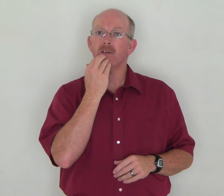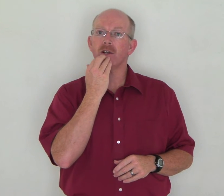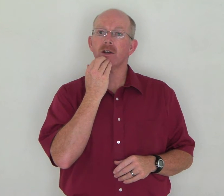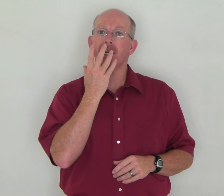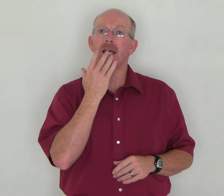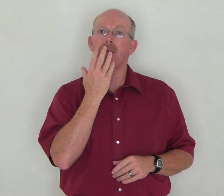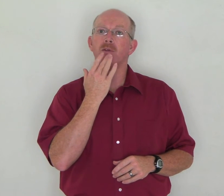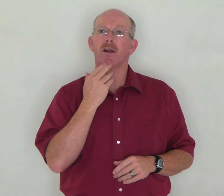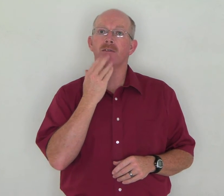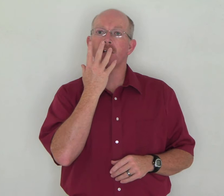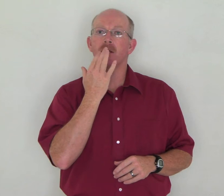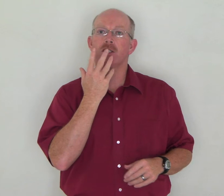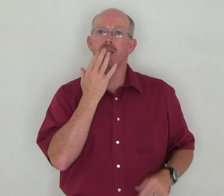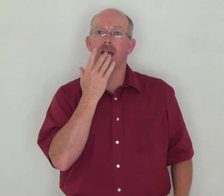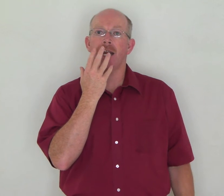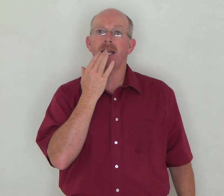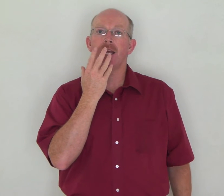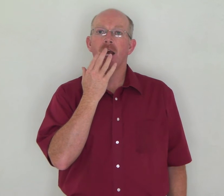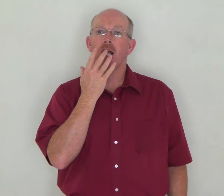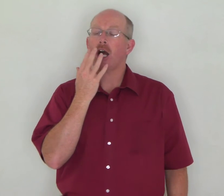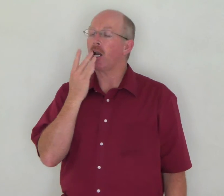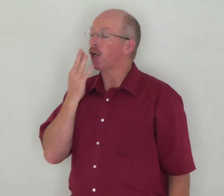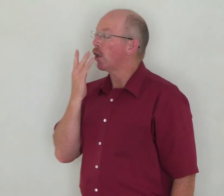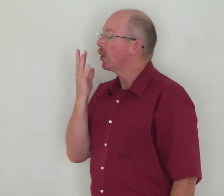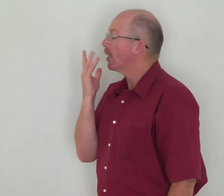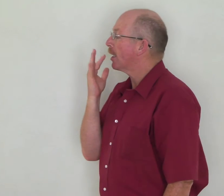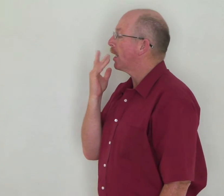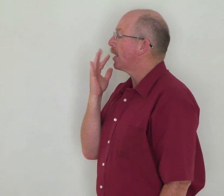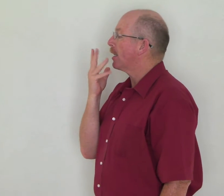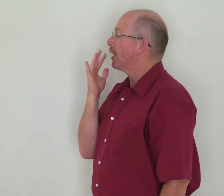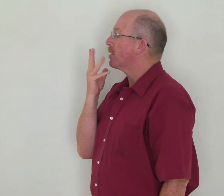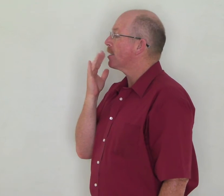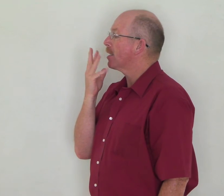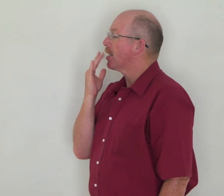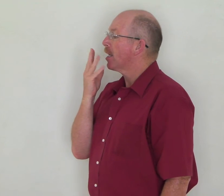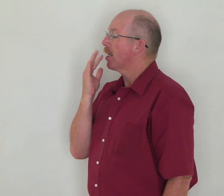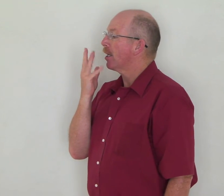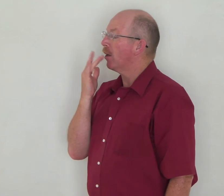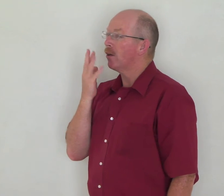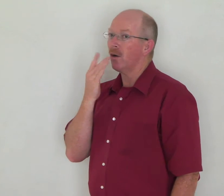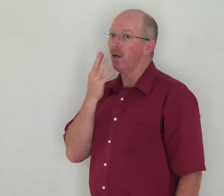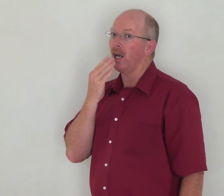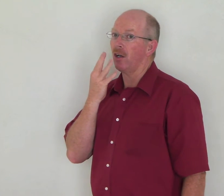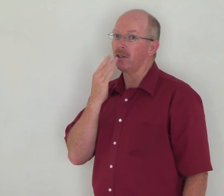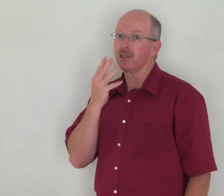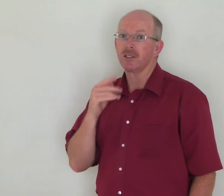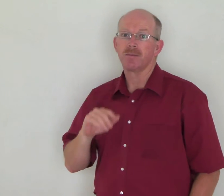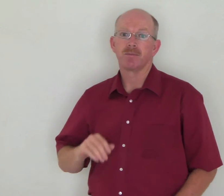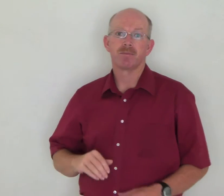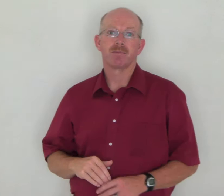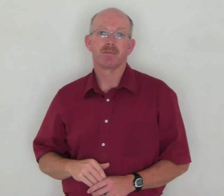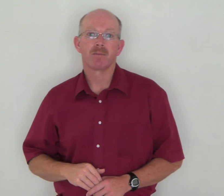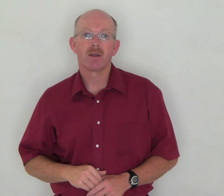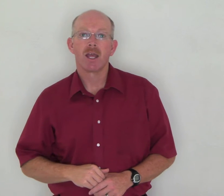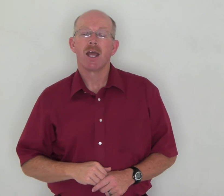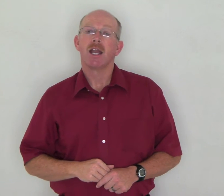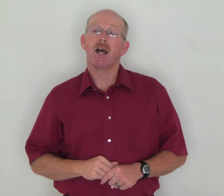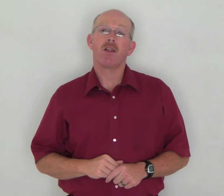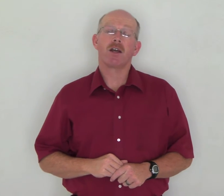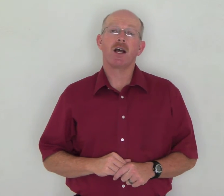your lips, right in front of your chin. Color, like this. Color or colors. Now the colors,